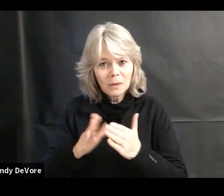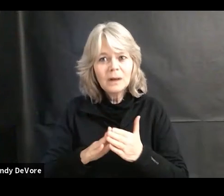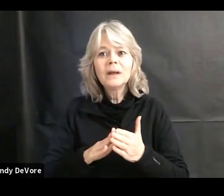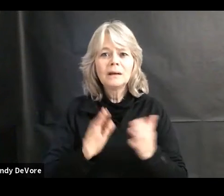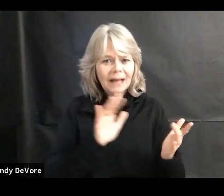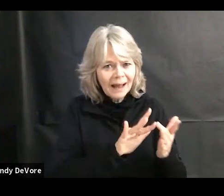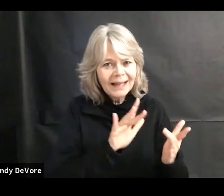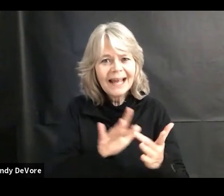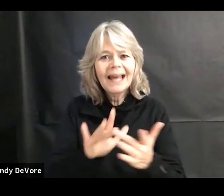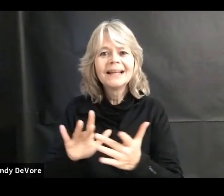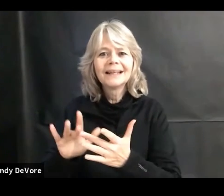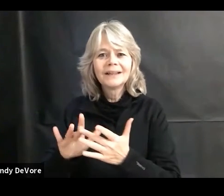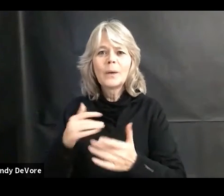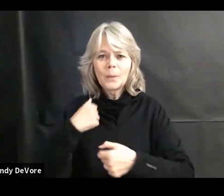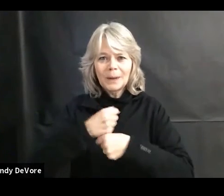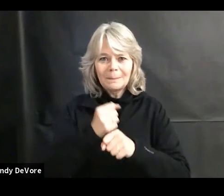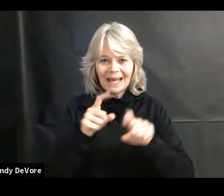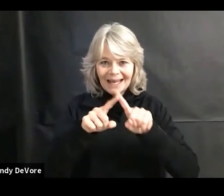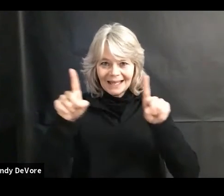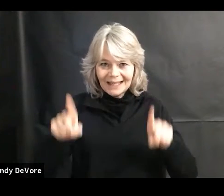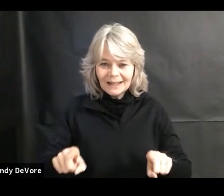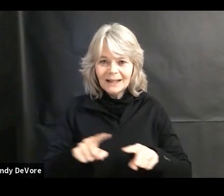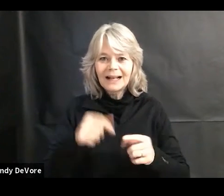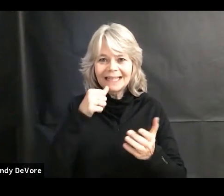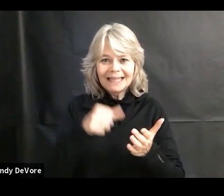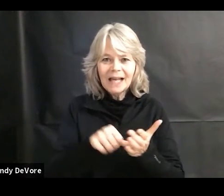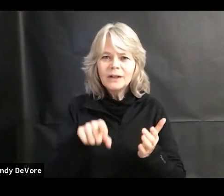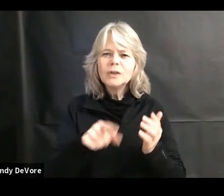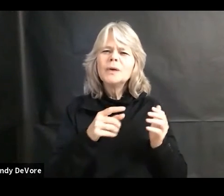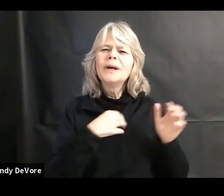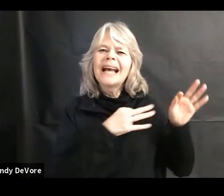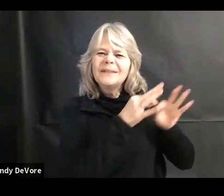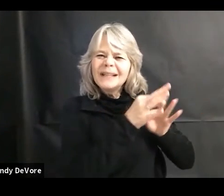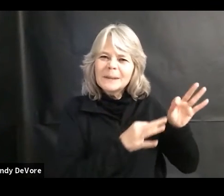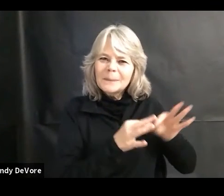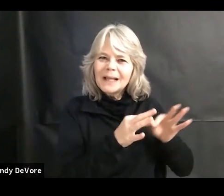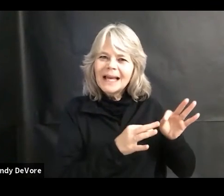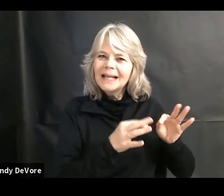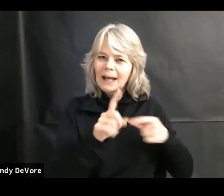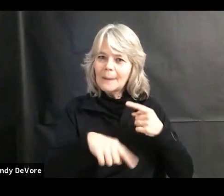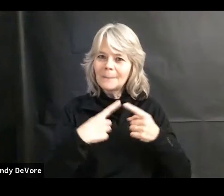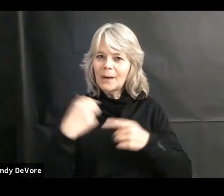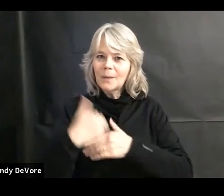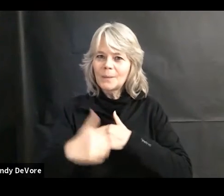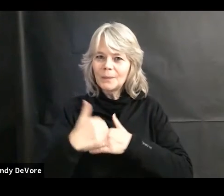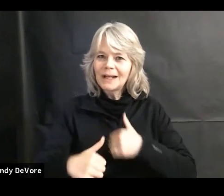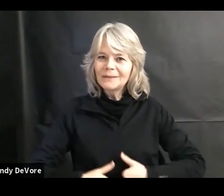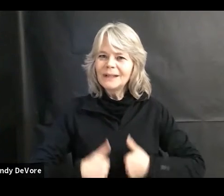We made this to, you know, help people notice what makes Bread of Life